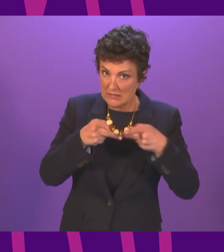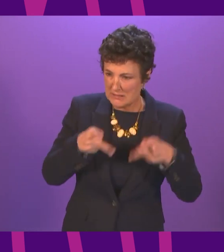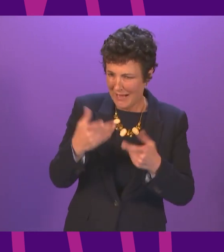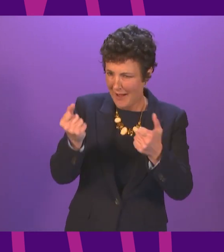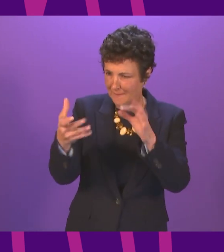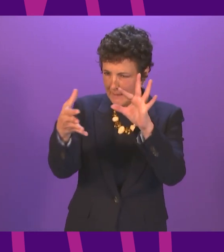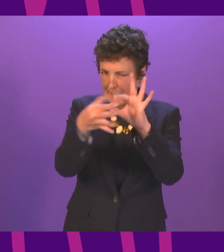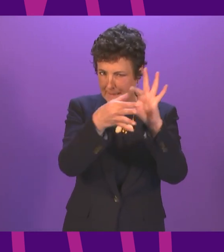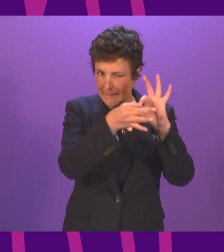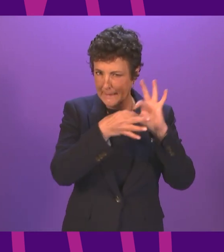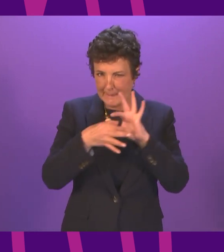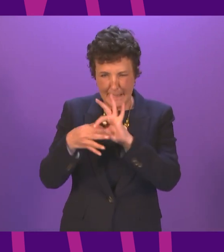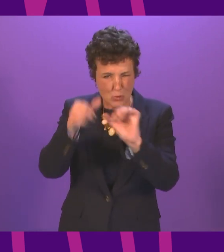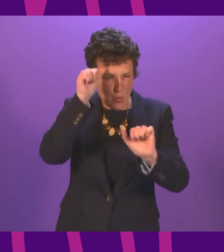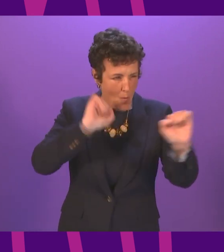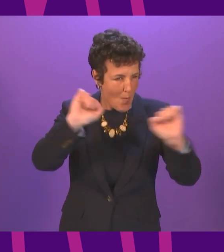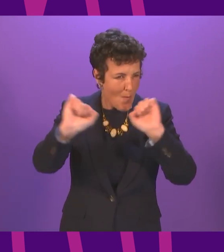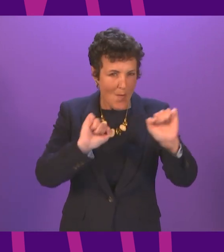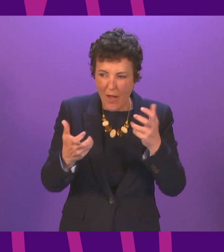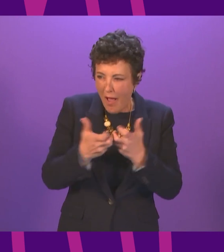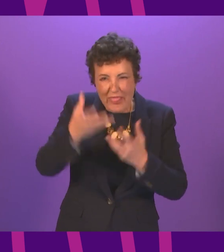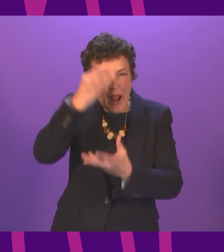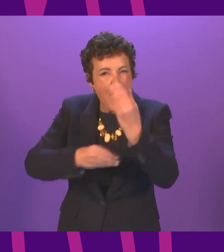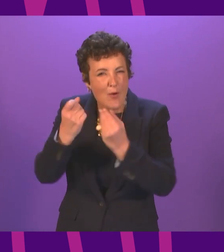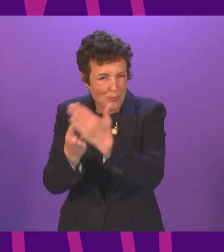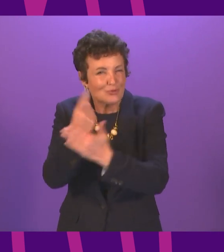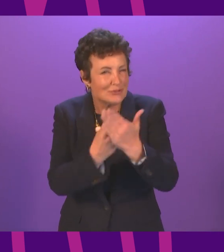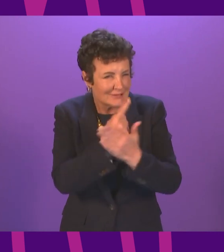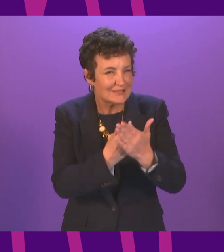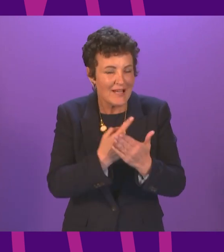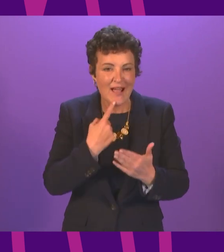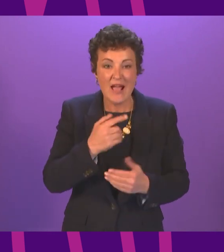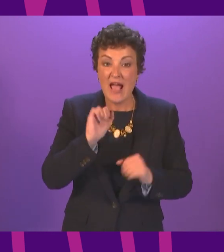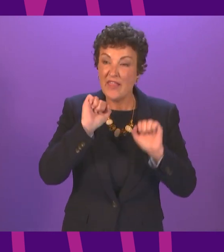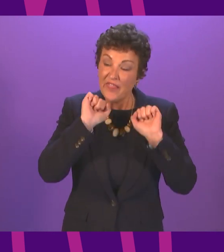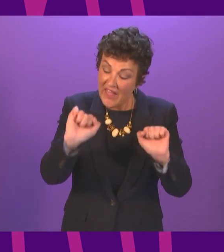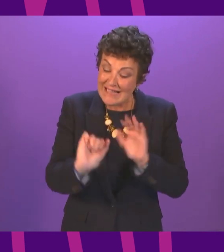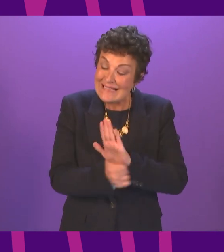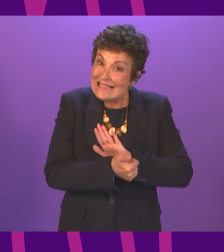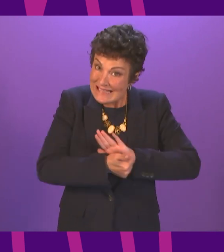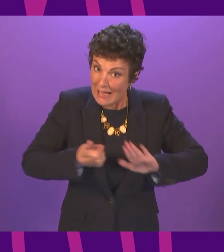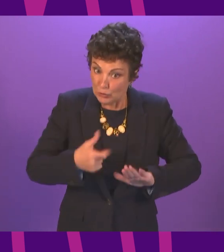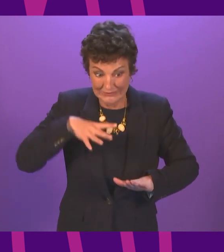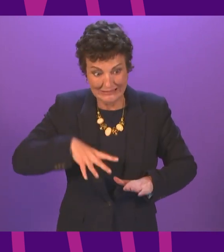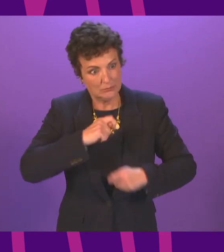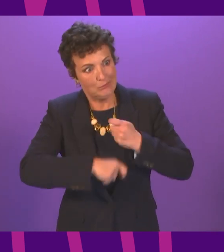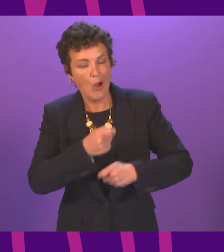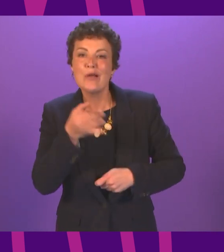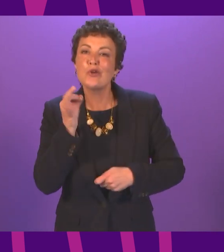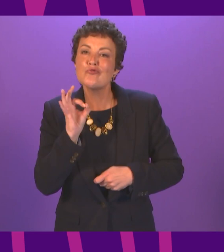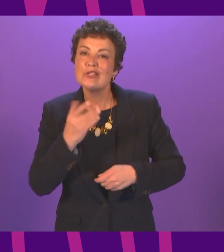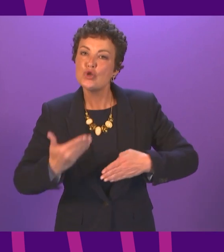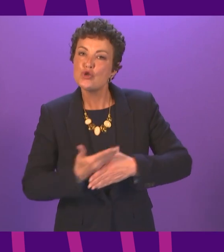connected with all of these areas of activity and these different skill requirements will be reflected in the